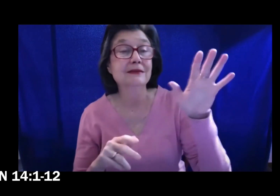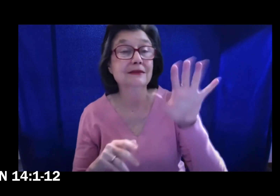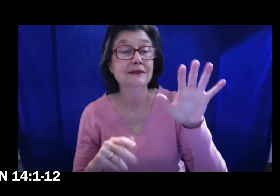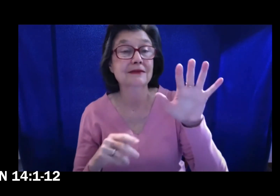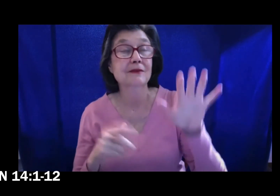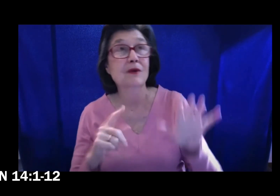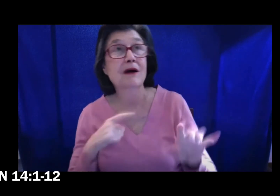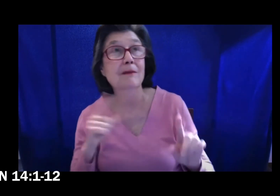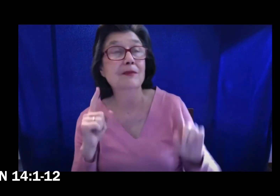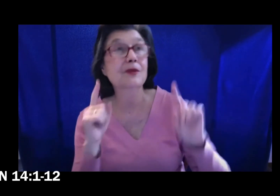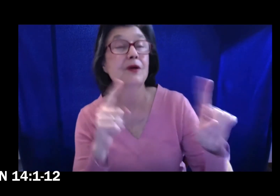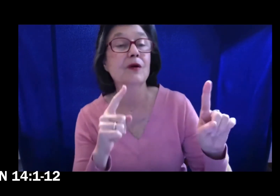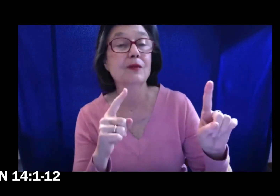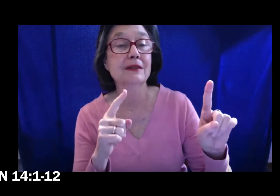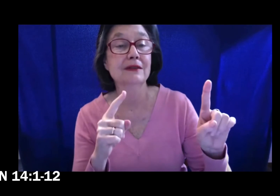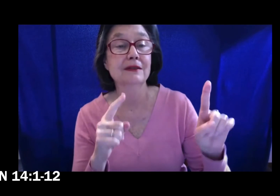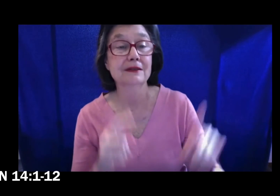Where I am going, you know the way.